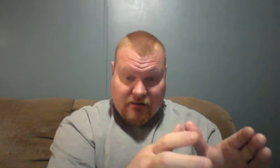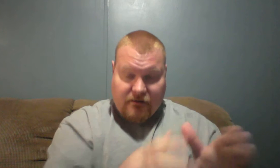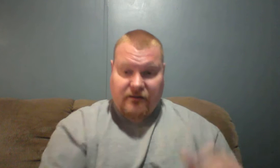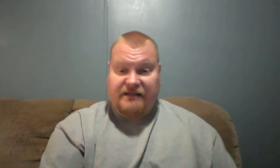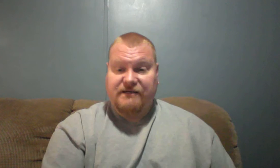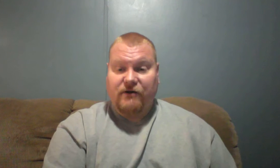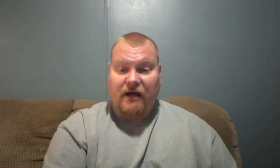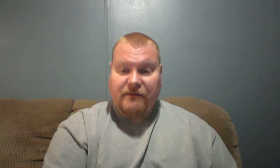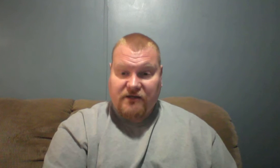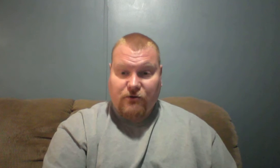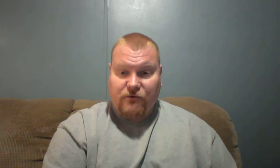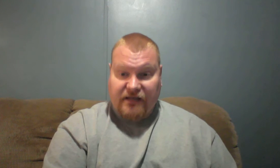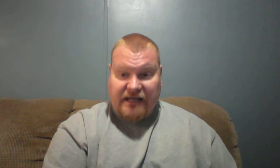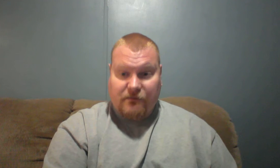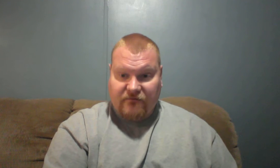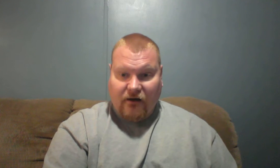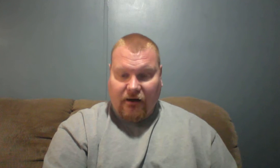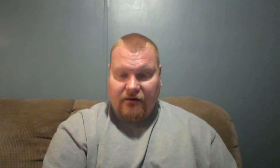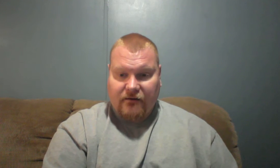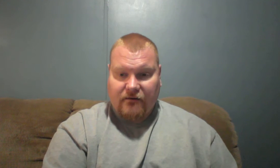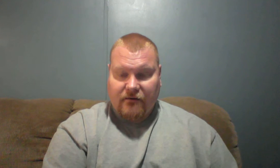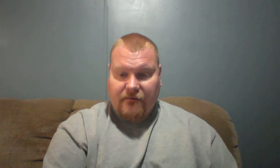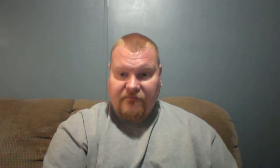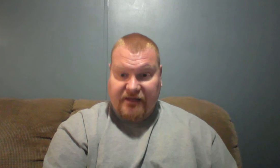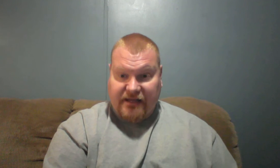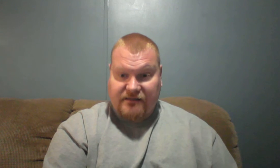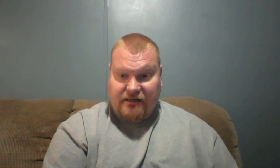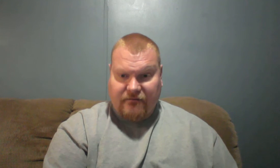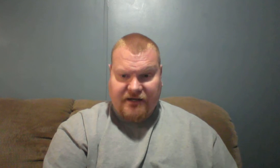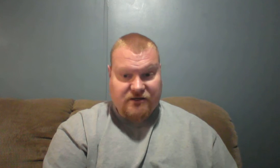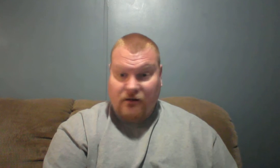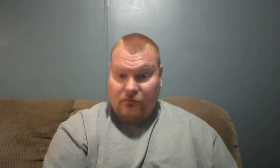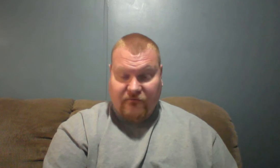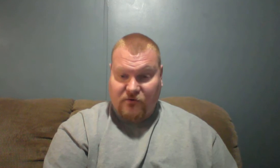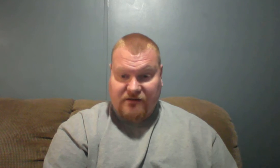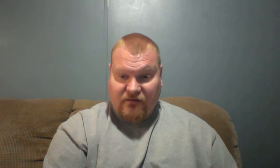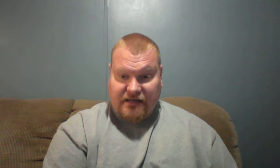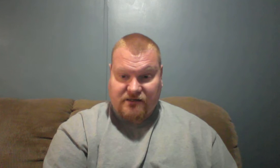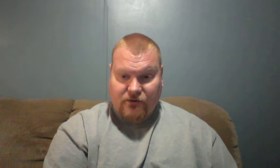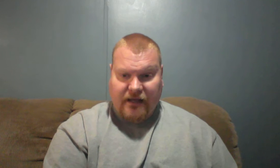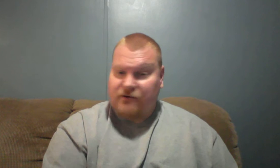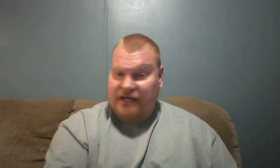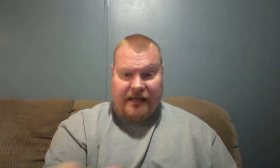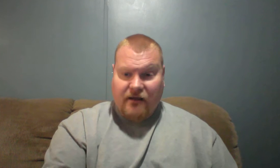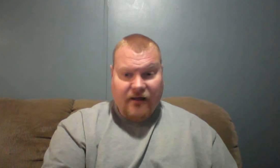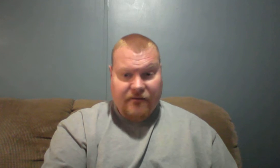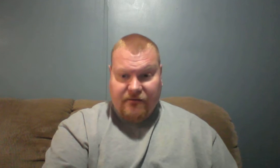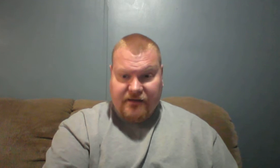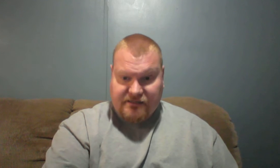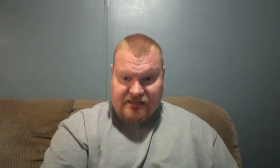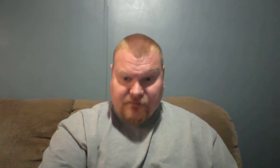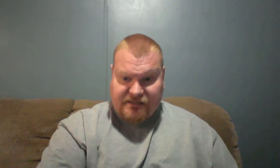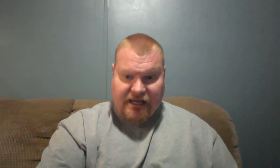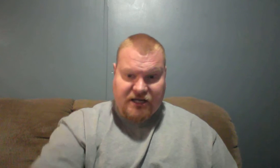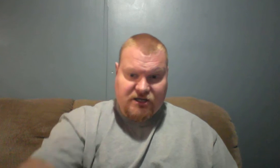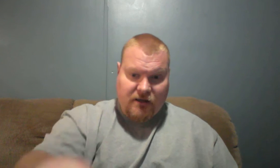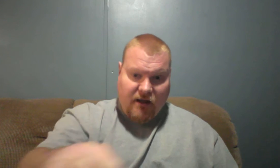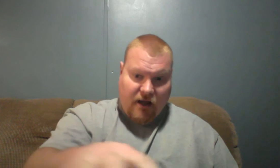can still come into the kingdom of God and gain salvation before it's everlasting today. Because, hey, this dispensation of